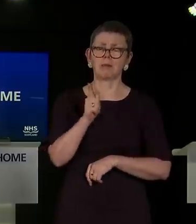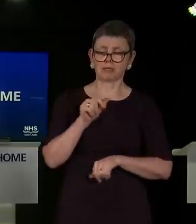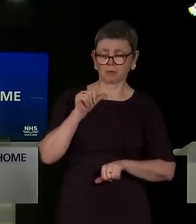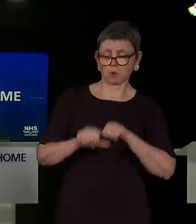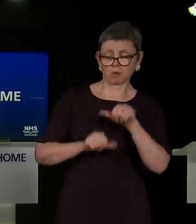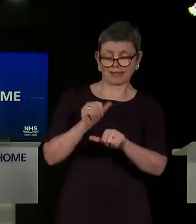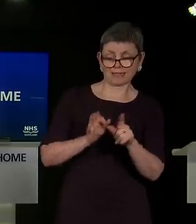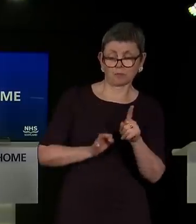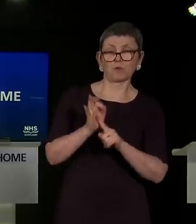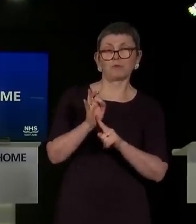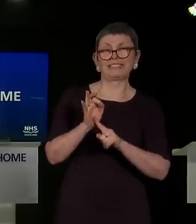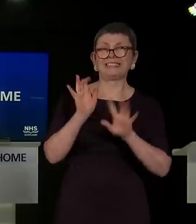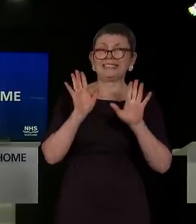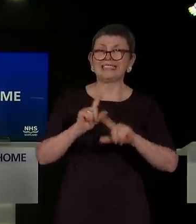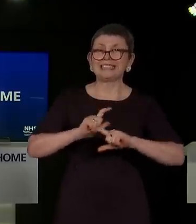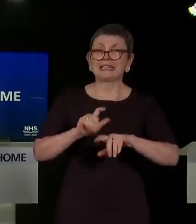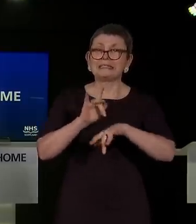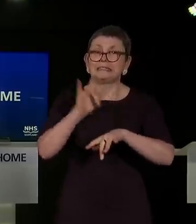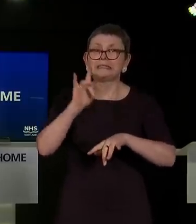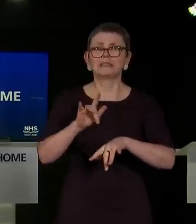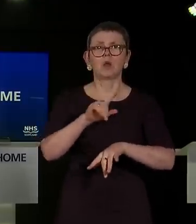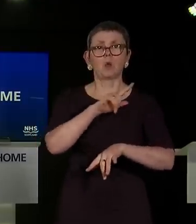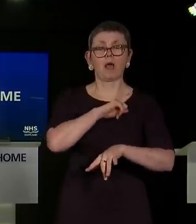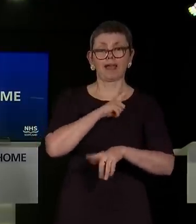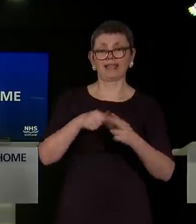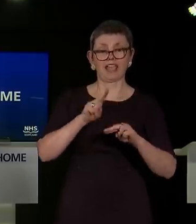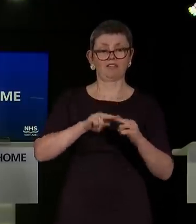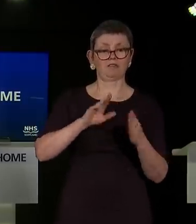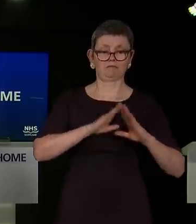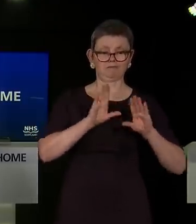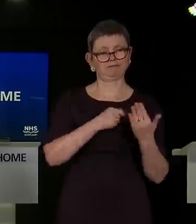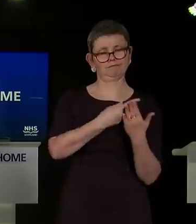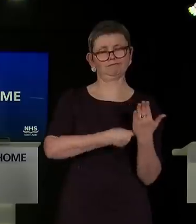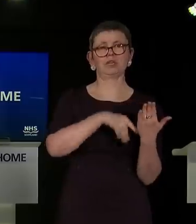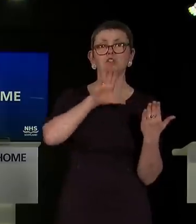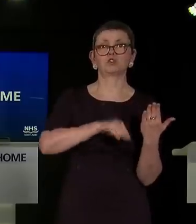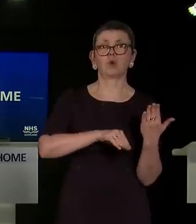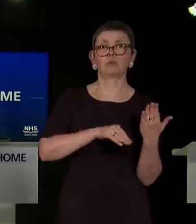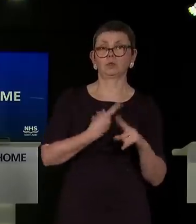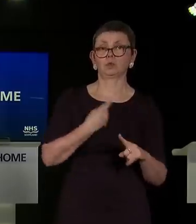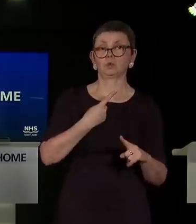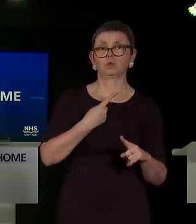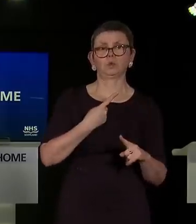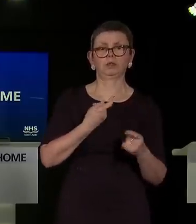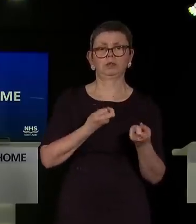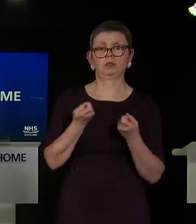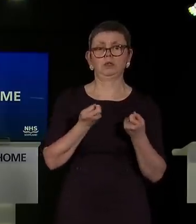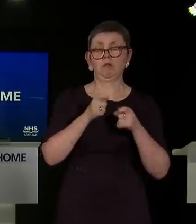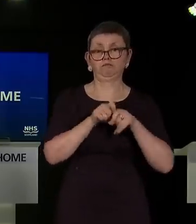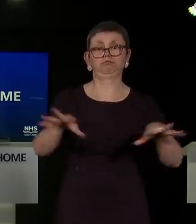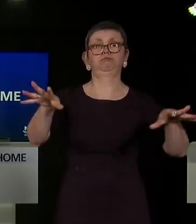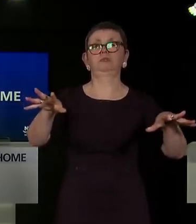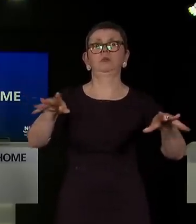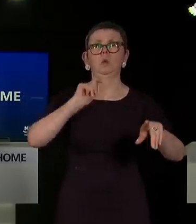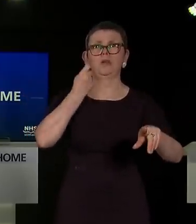fragile. If we ease up too soon, the virus could run out of control again. That would mean more people dying, and all of us